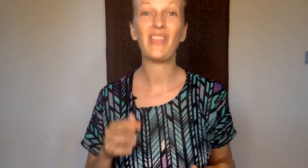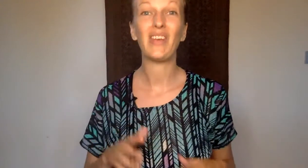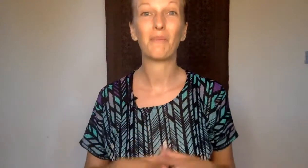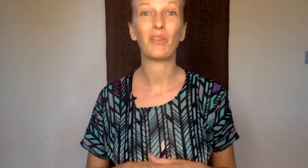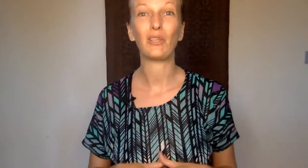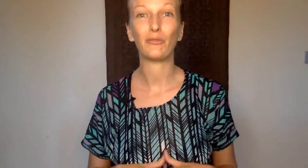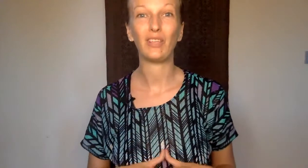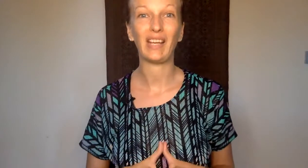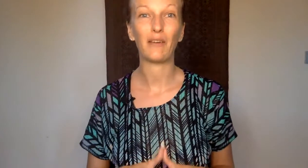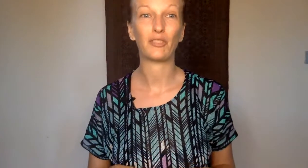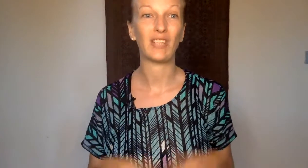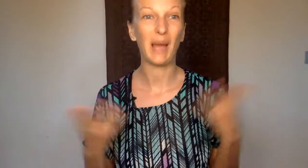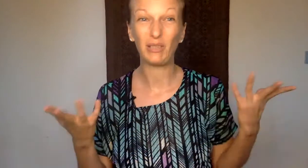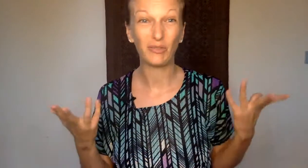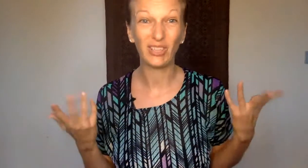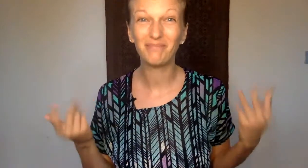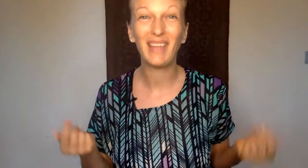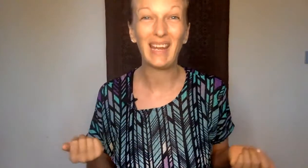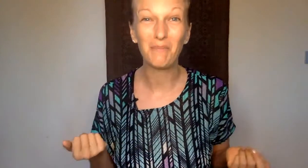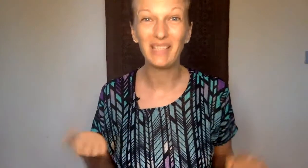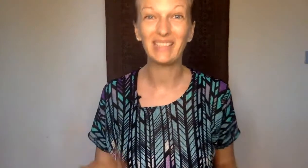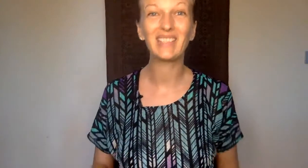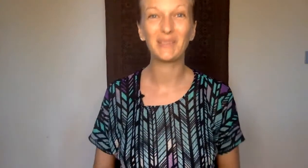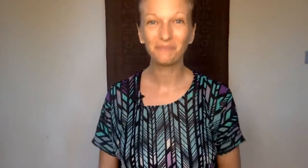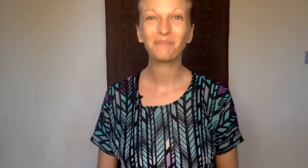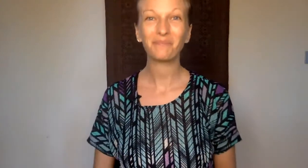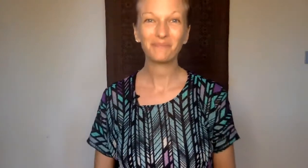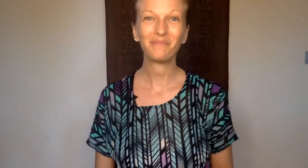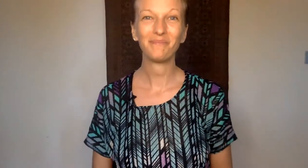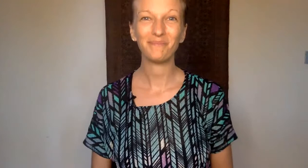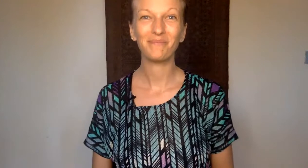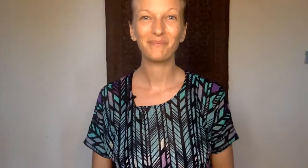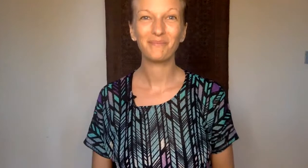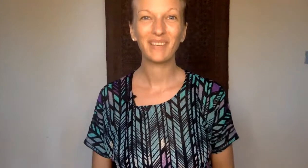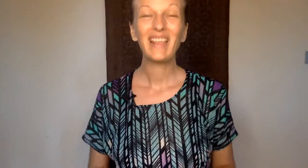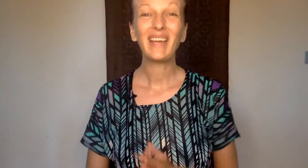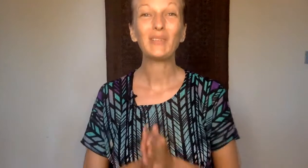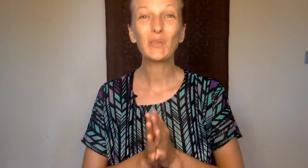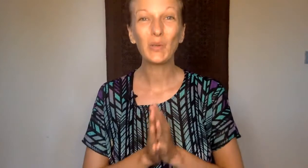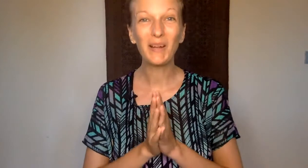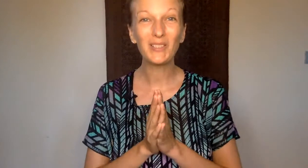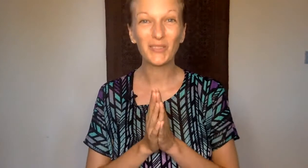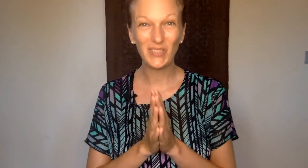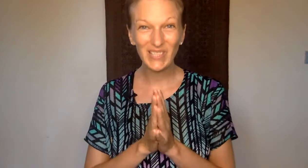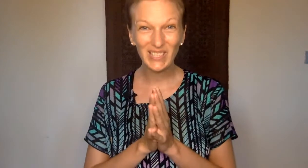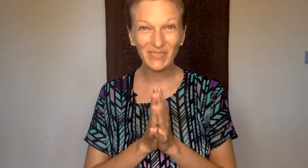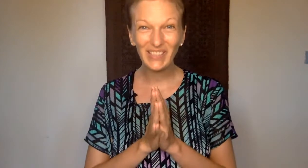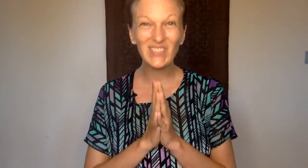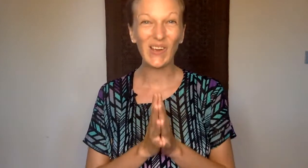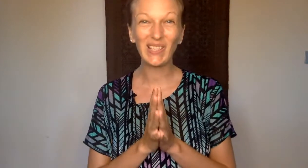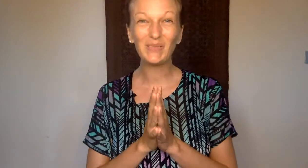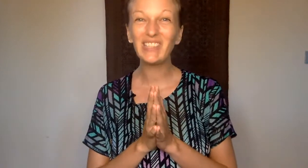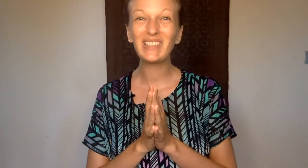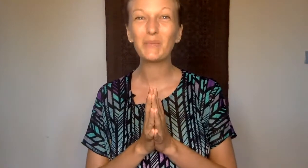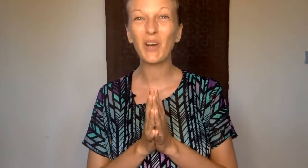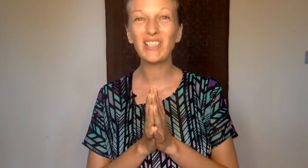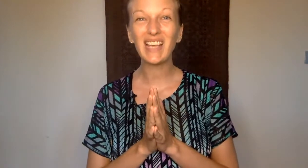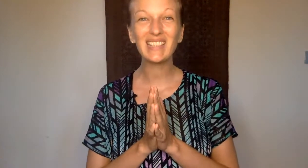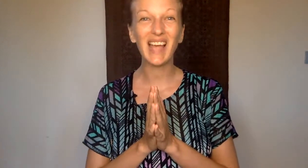the number that you're feeling after tapping for eight minutes. Thank you so much for trusting me and joining me in this process. I